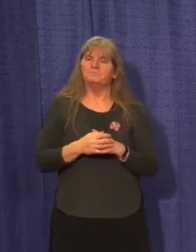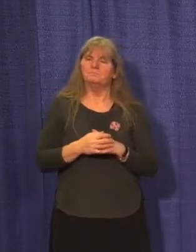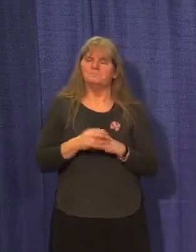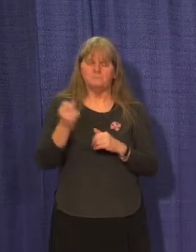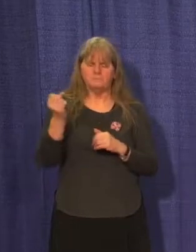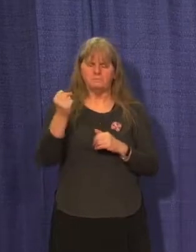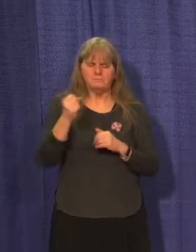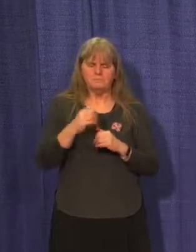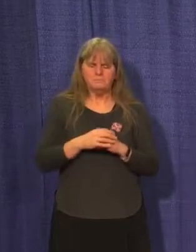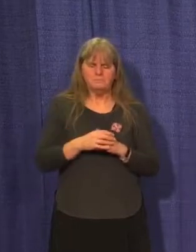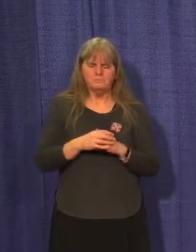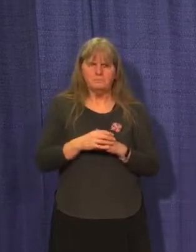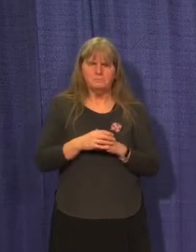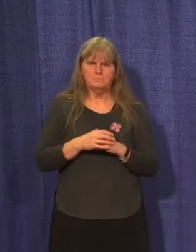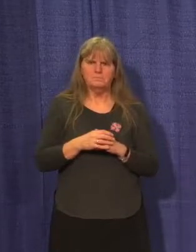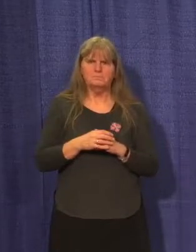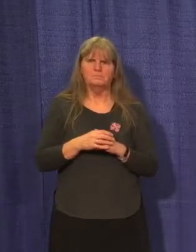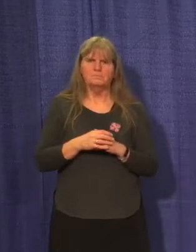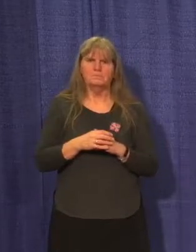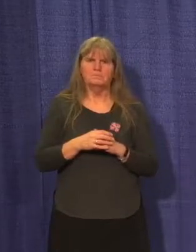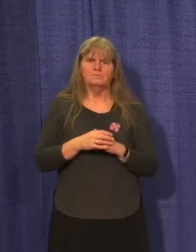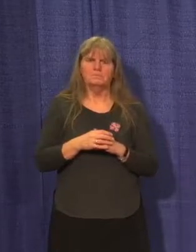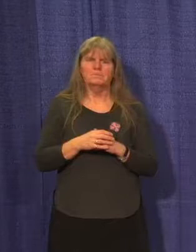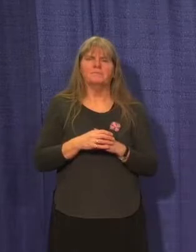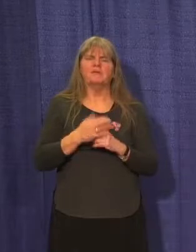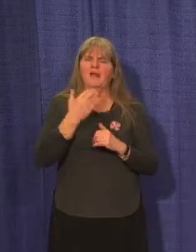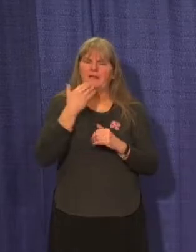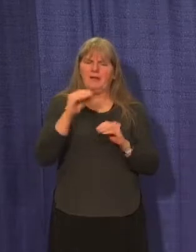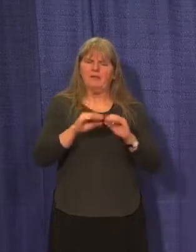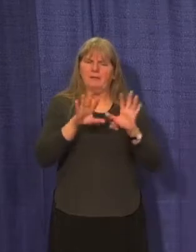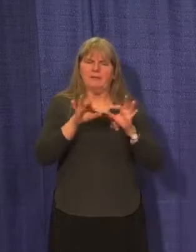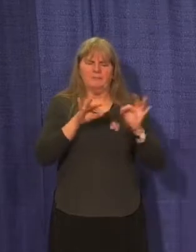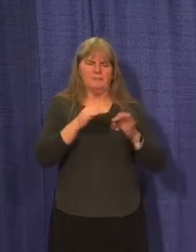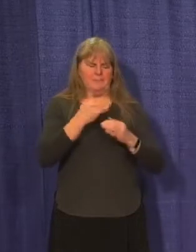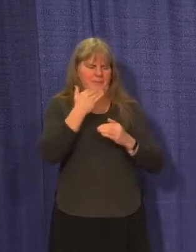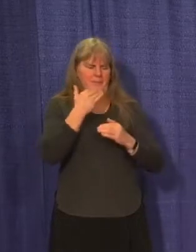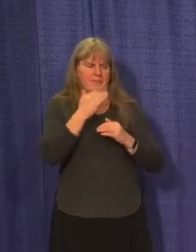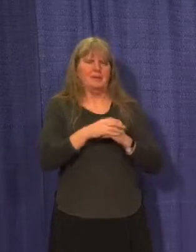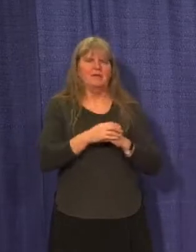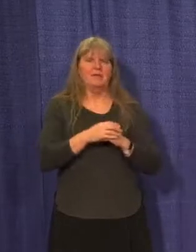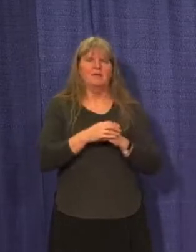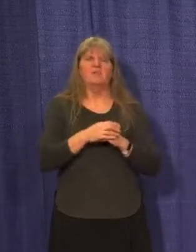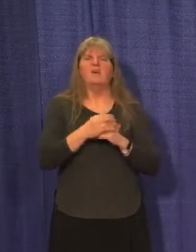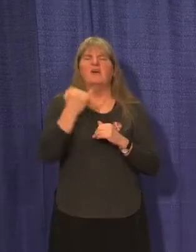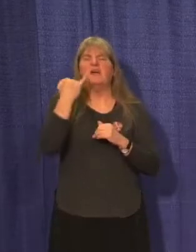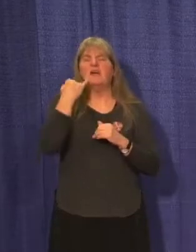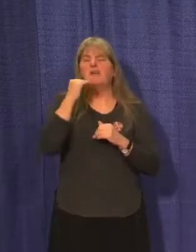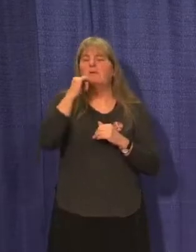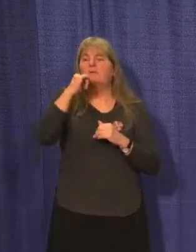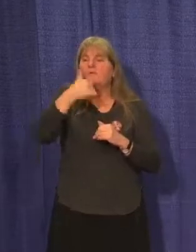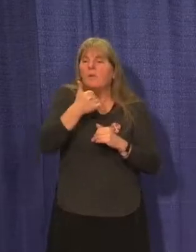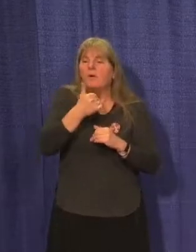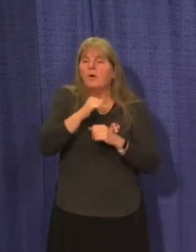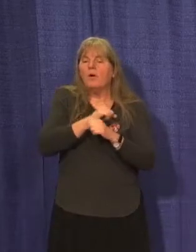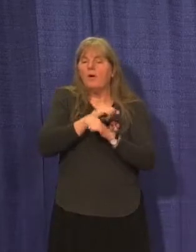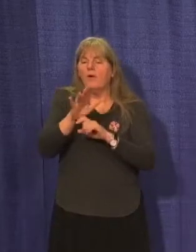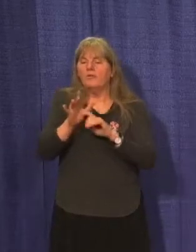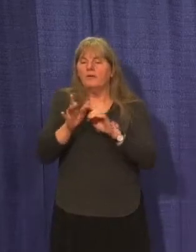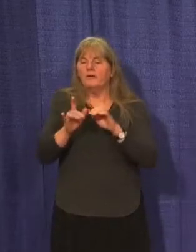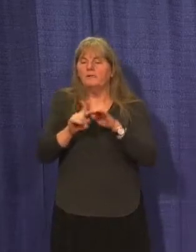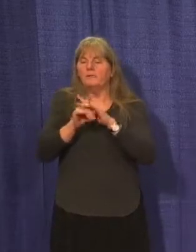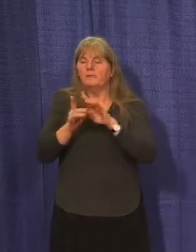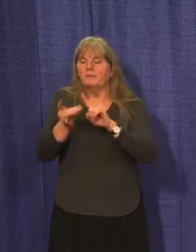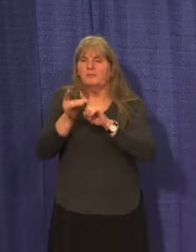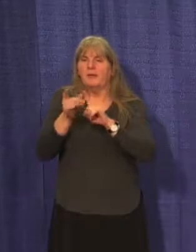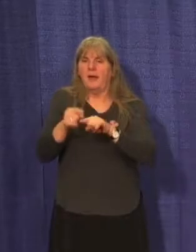Yeah, guess just kind of getting that, thank you for laying it up so well for me. To say if there was a case in a school tomorrow schools would be